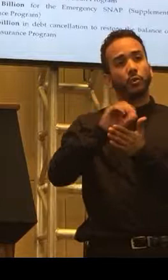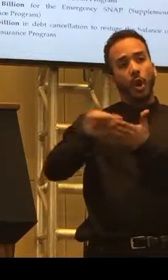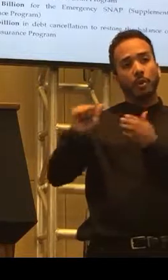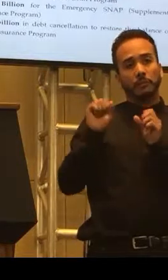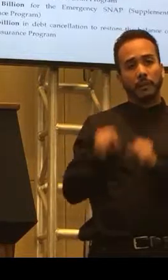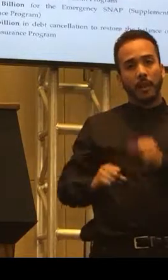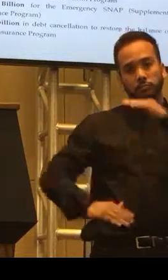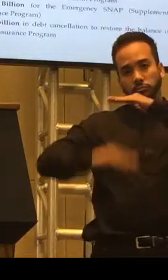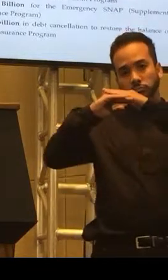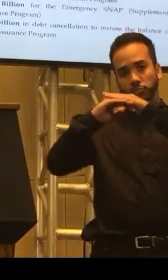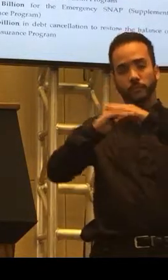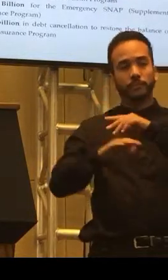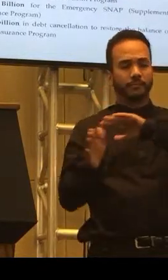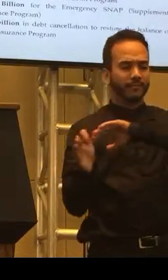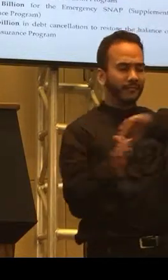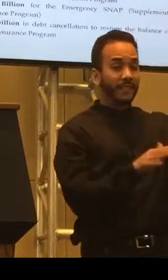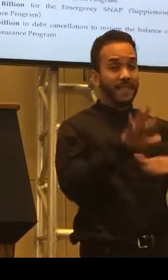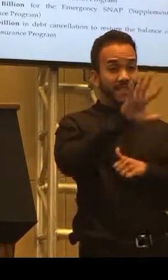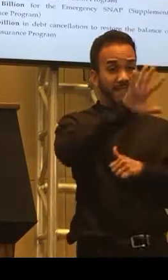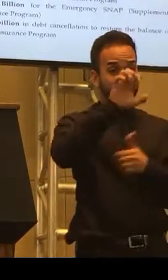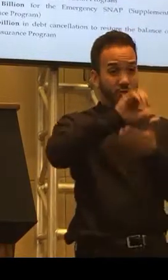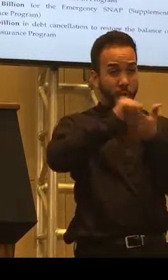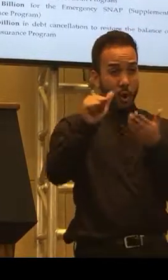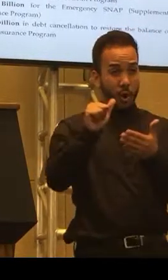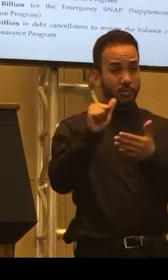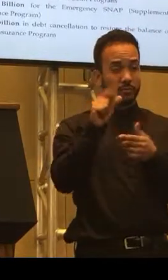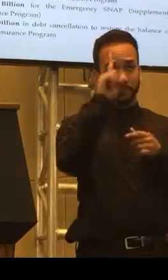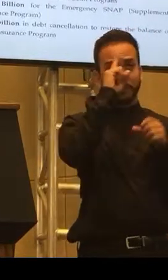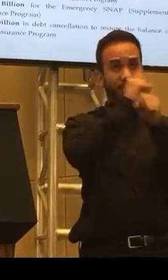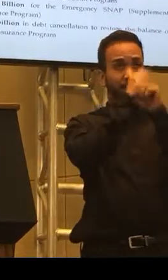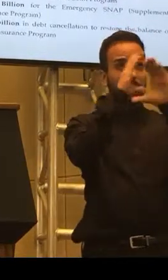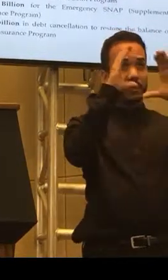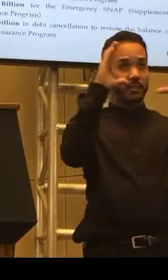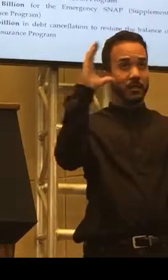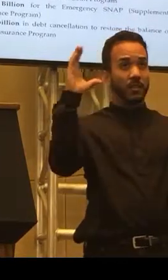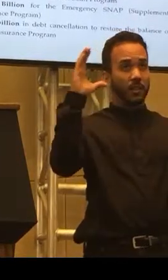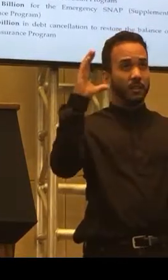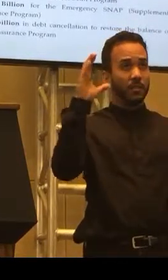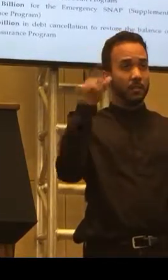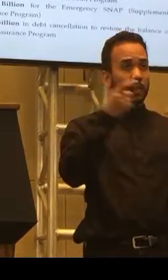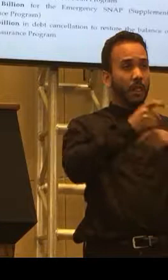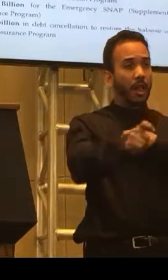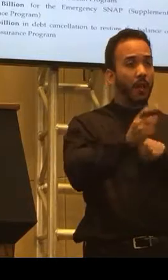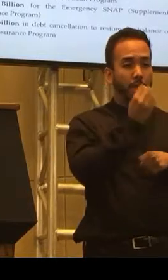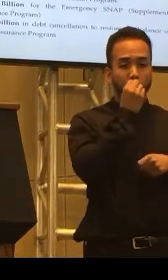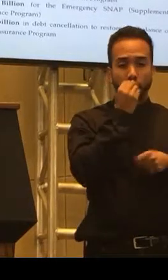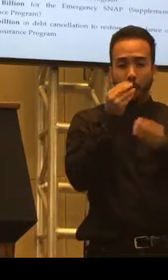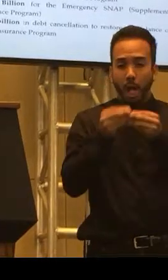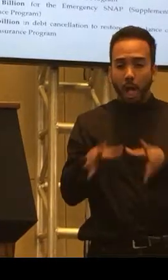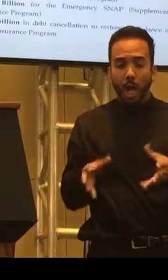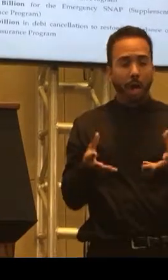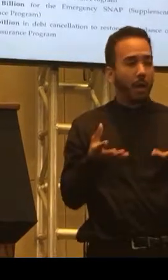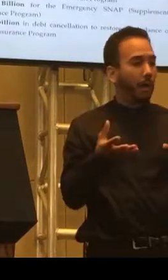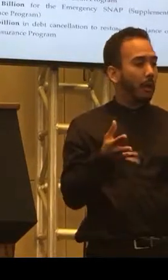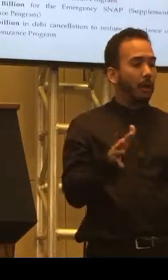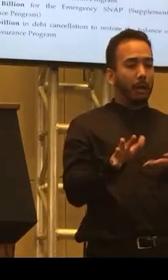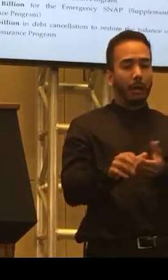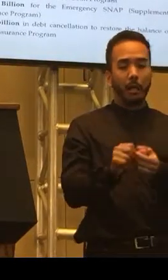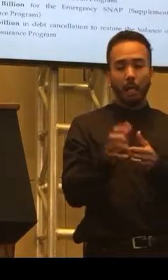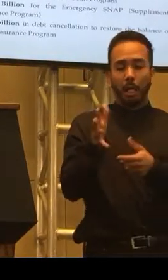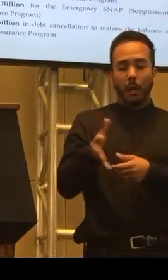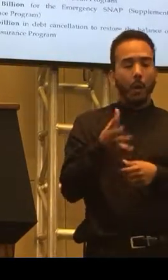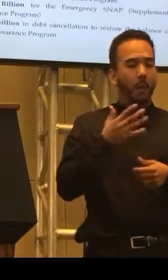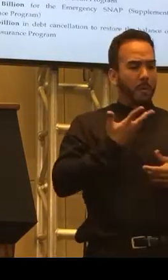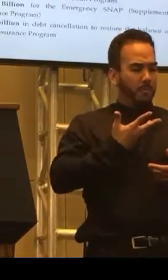you know, because imagine if you were somebody who was impacted and you lost all the food and you lost some of your, you know, personal